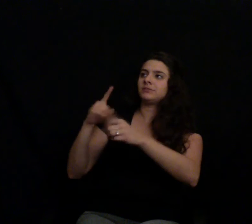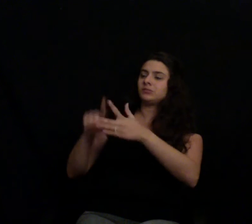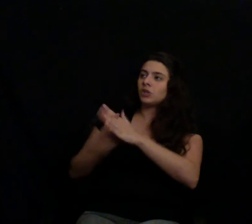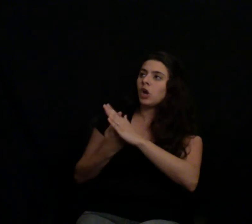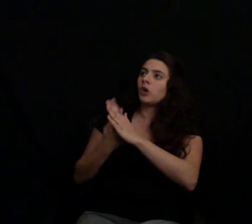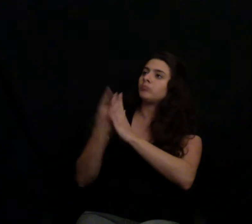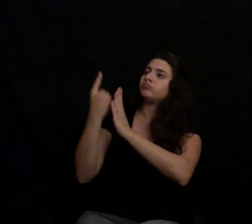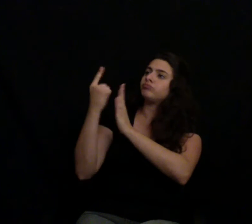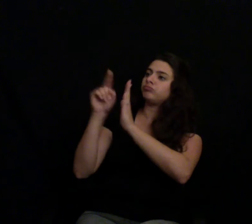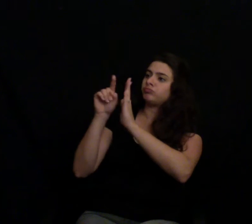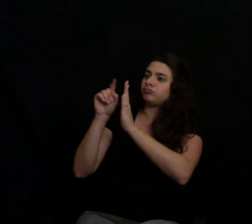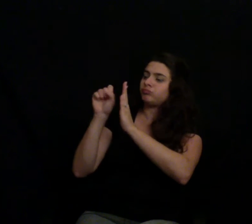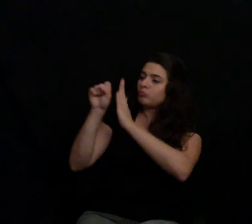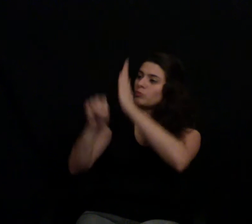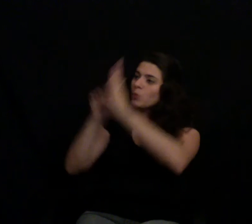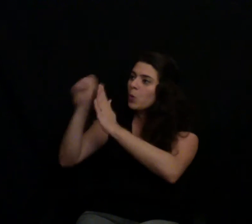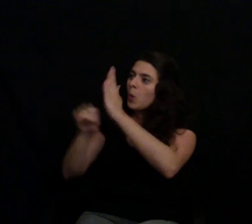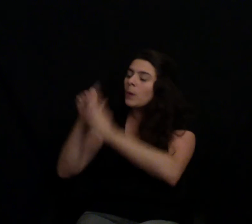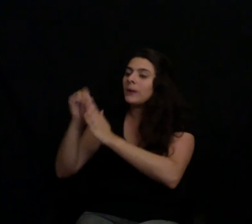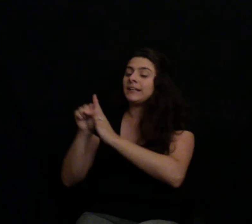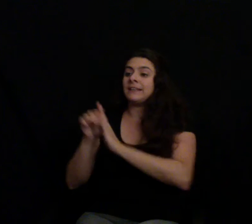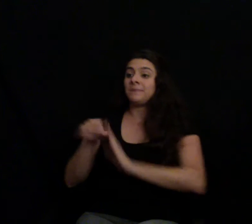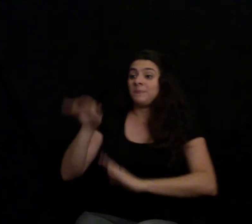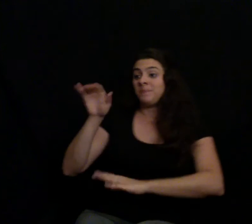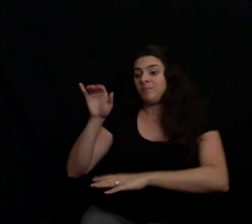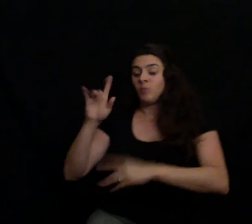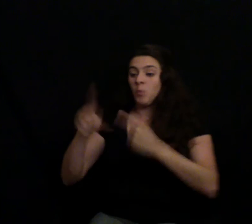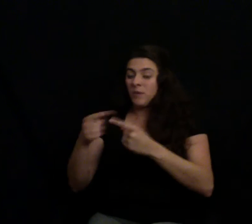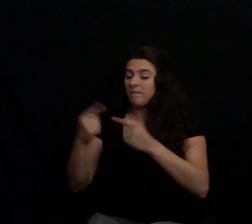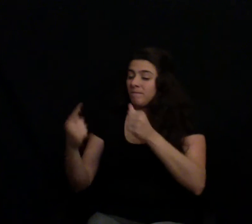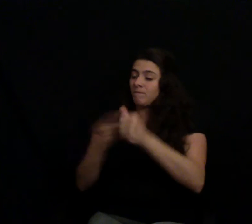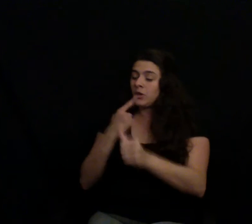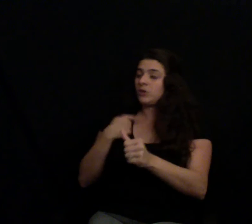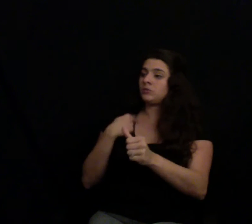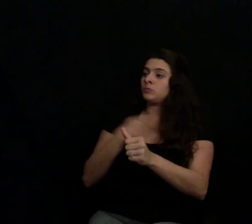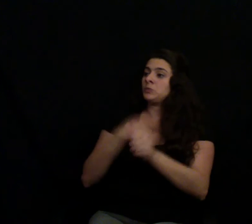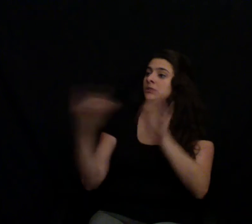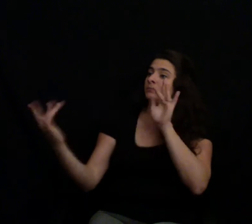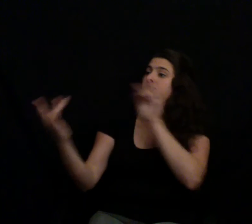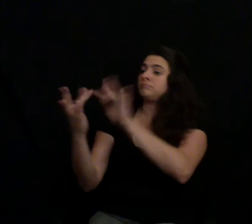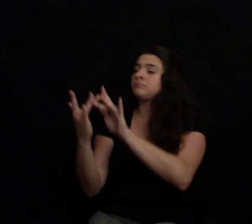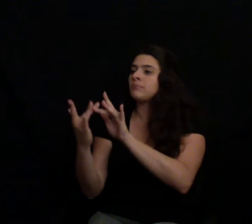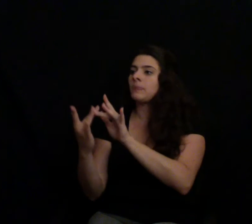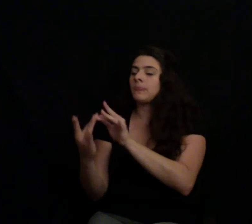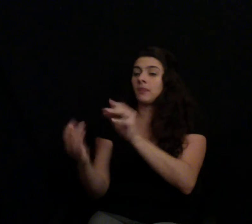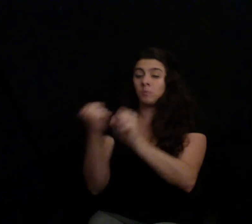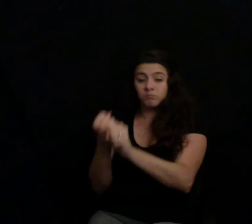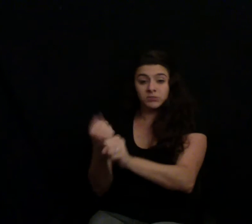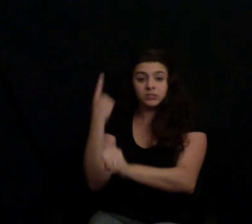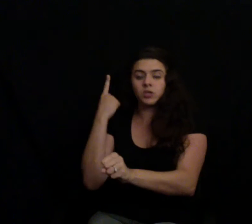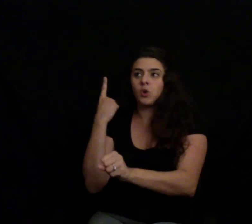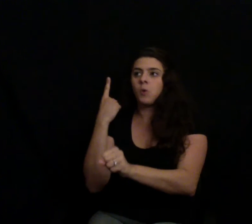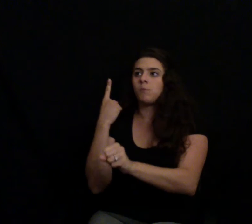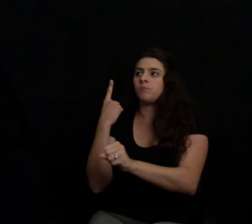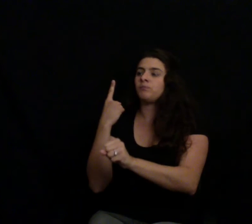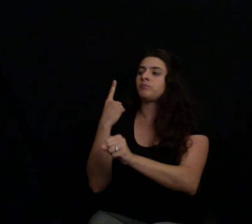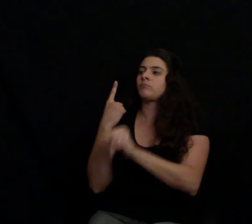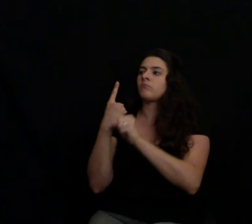ago, it was in the midst of all these ag-gag laws that were emerging, you know, and proposals in different